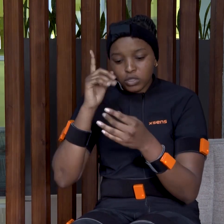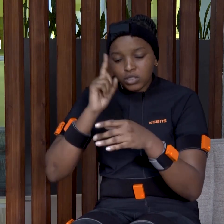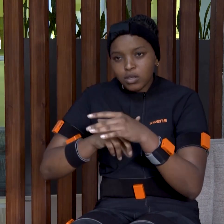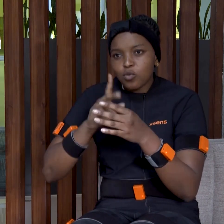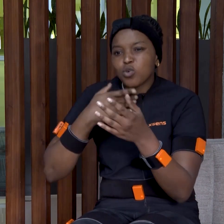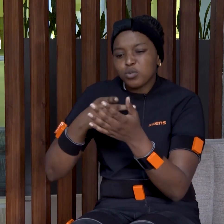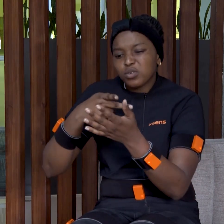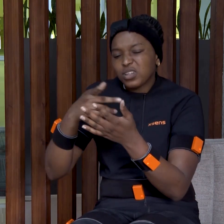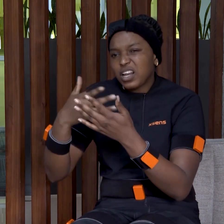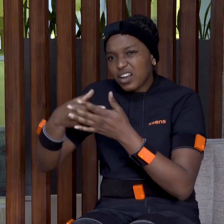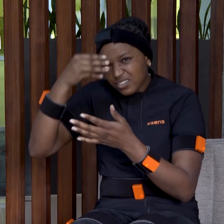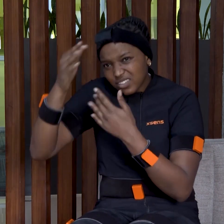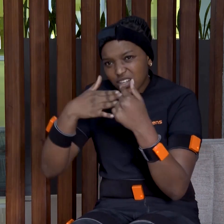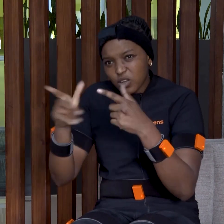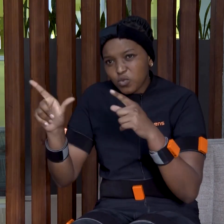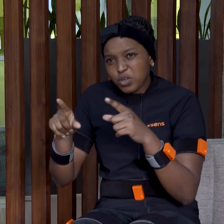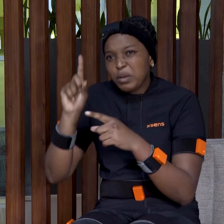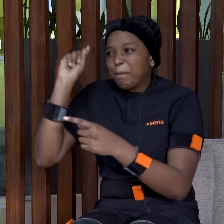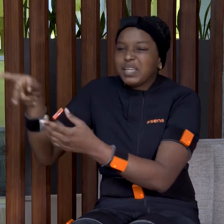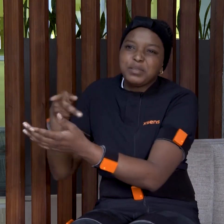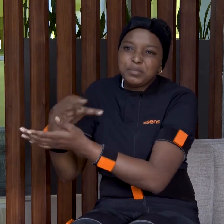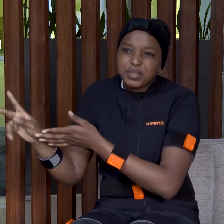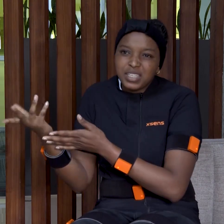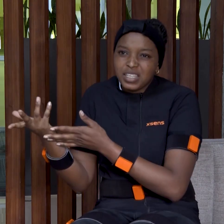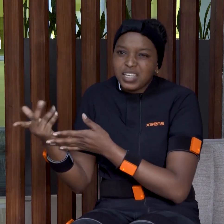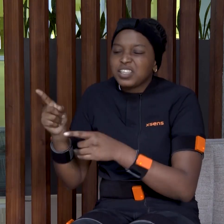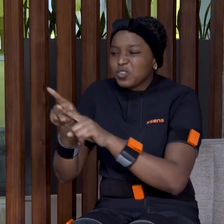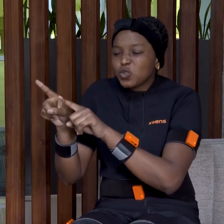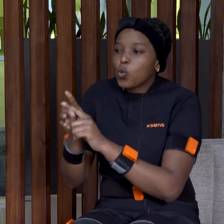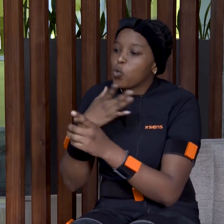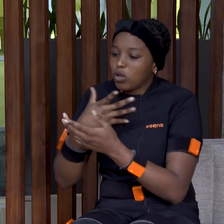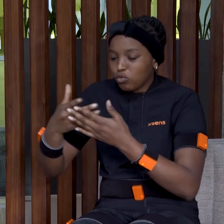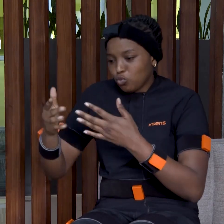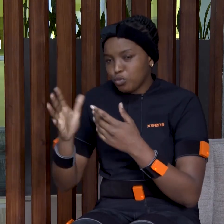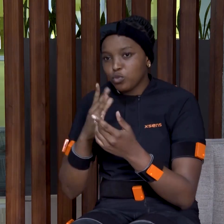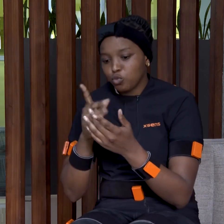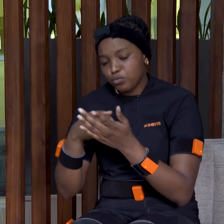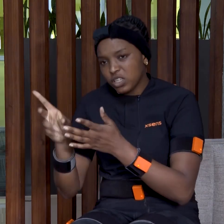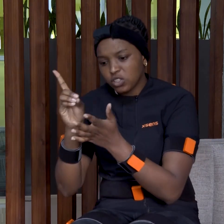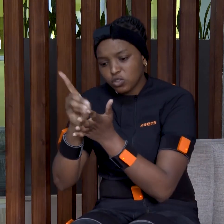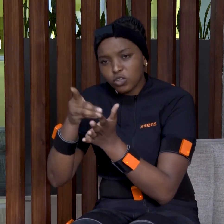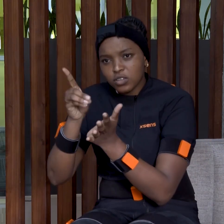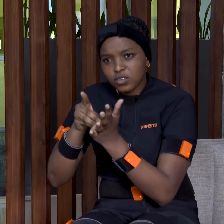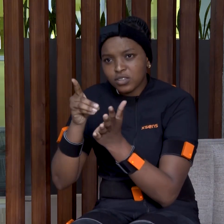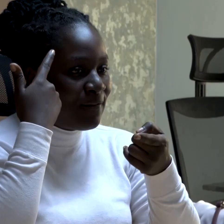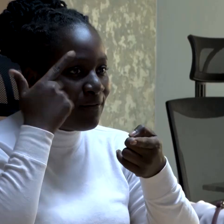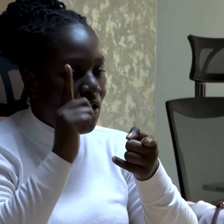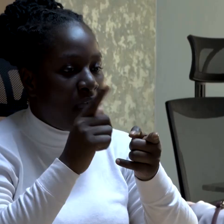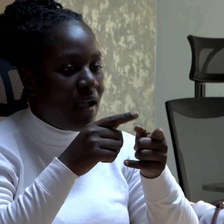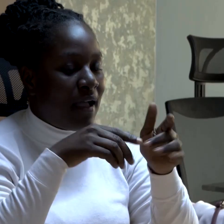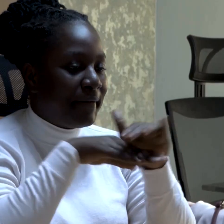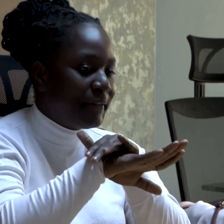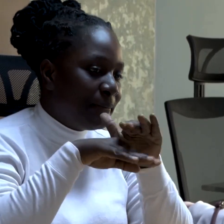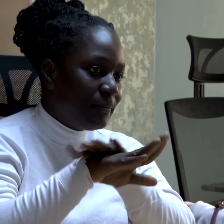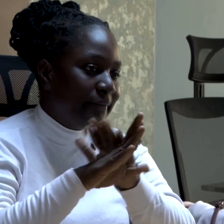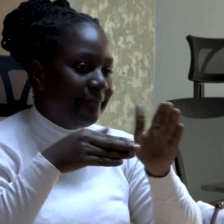app provides an easy route for people who want to learn, with users able to watch the signing in real time. According to the National